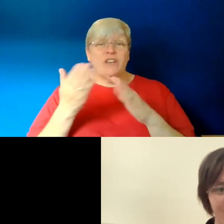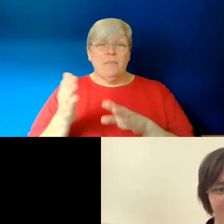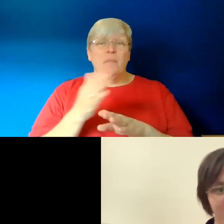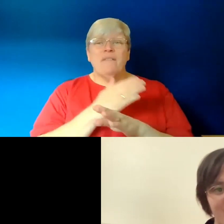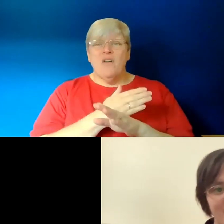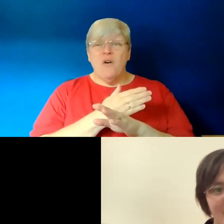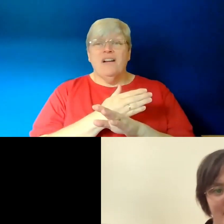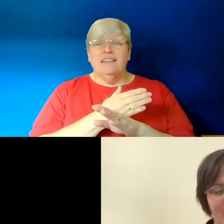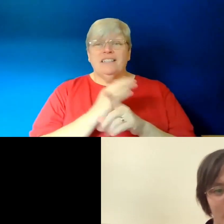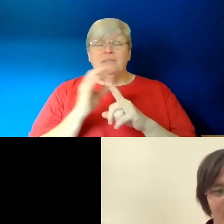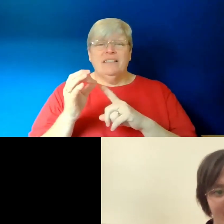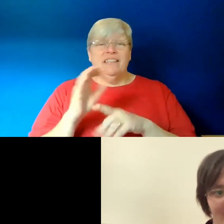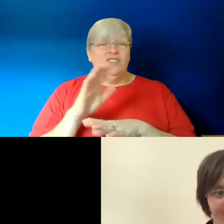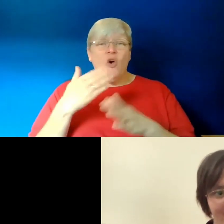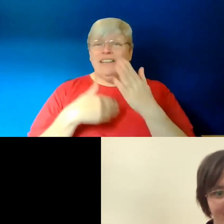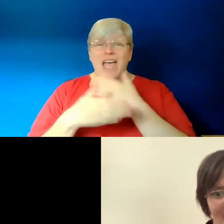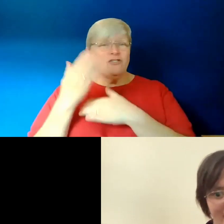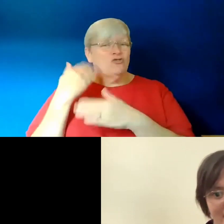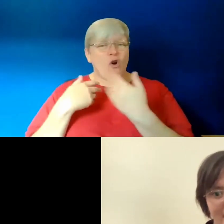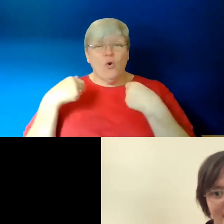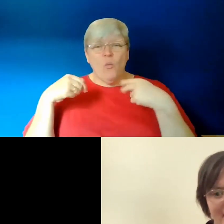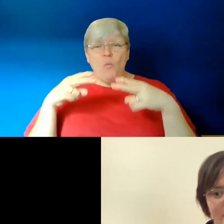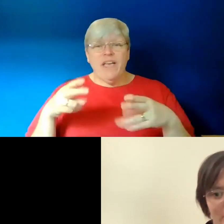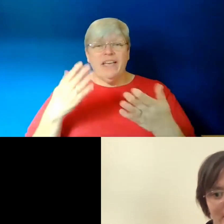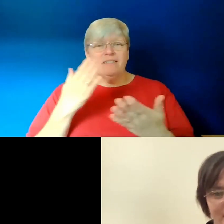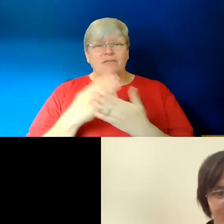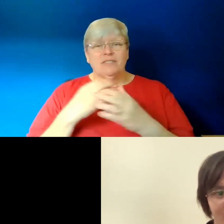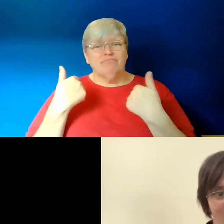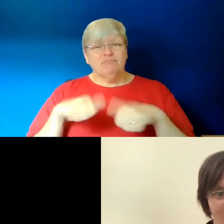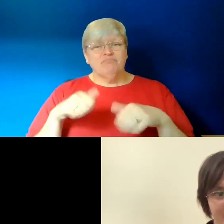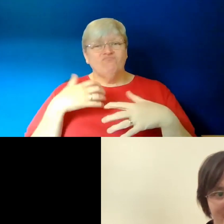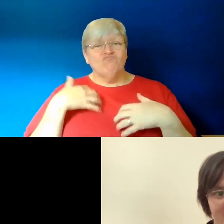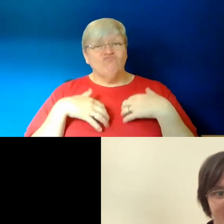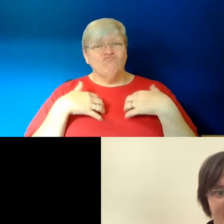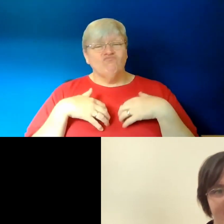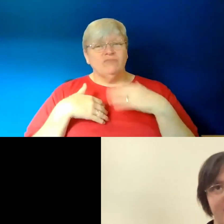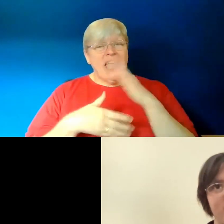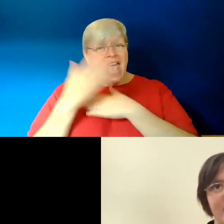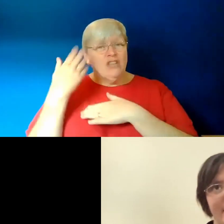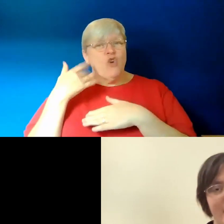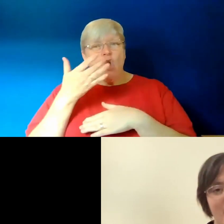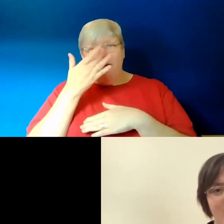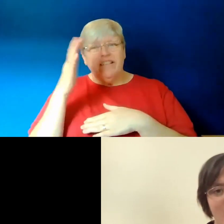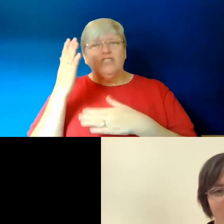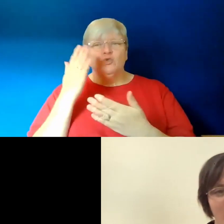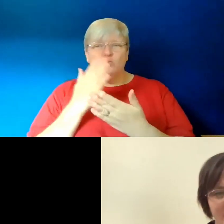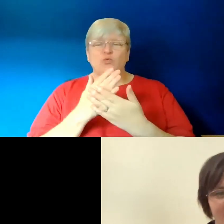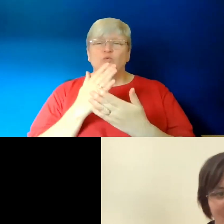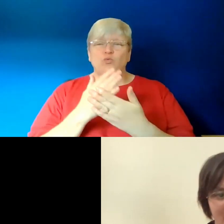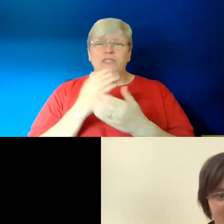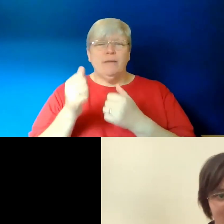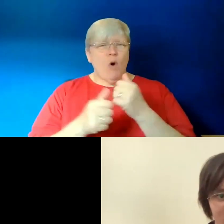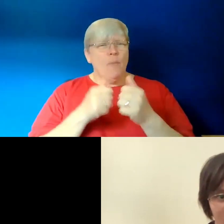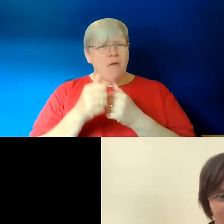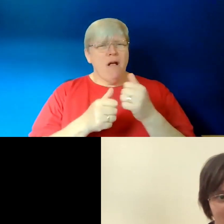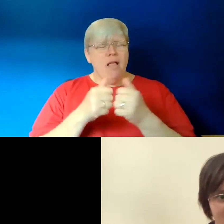in a historical sense. And historical fiction is really popular,